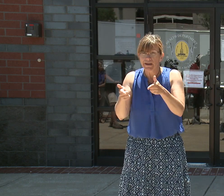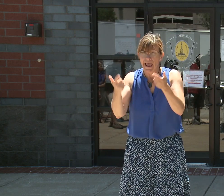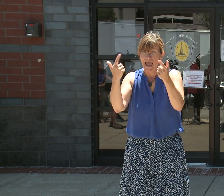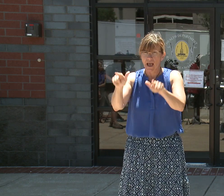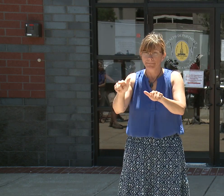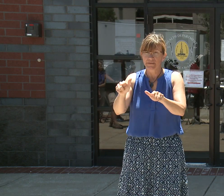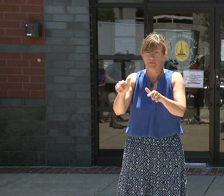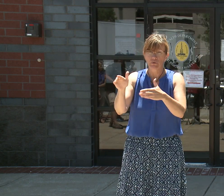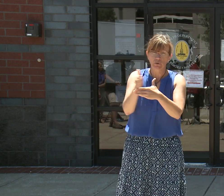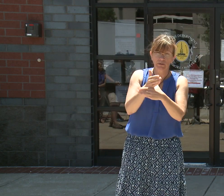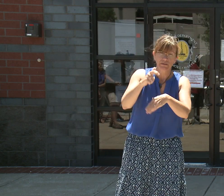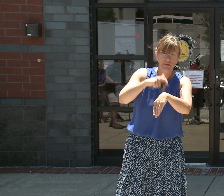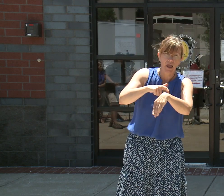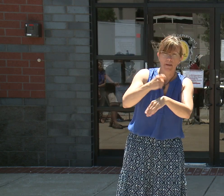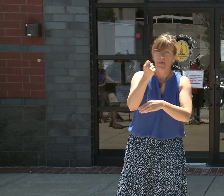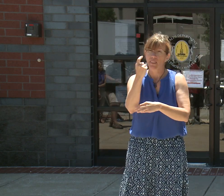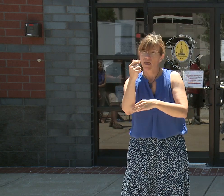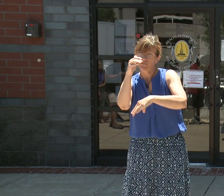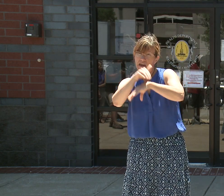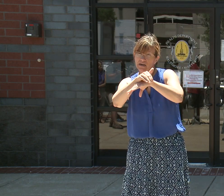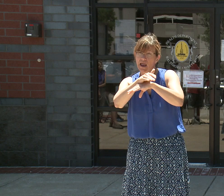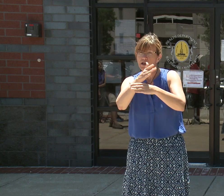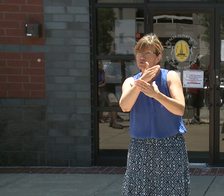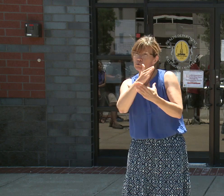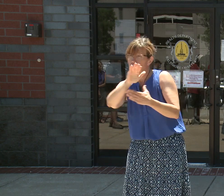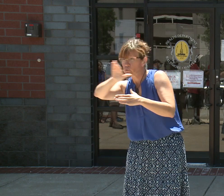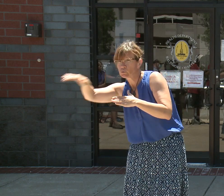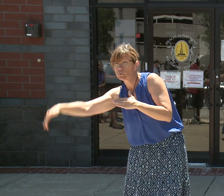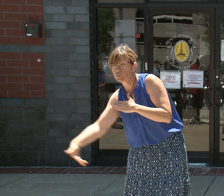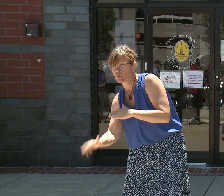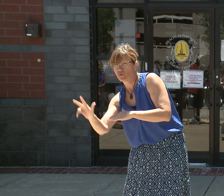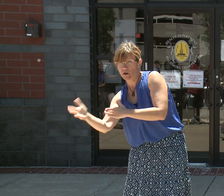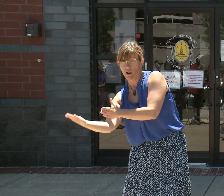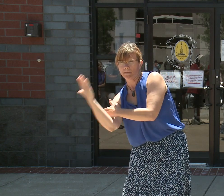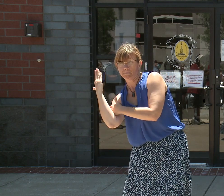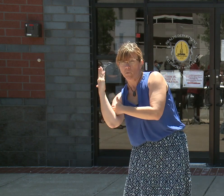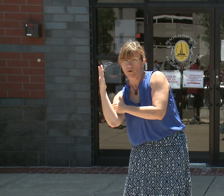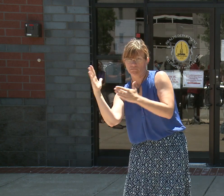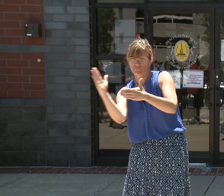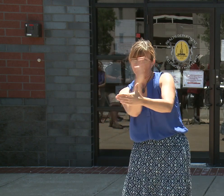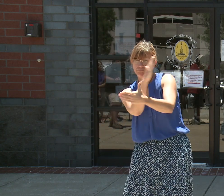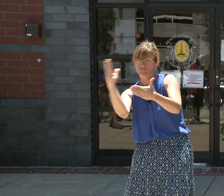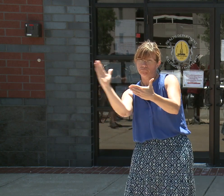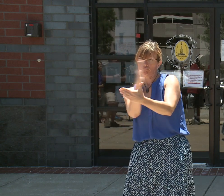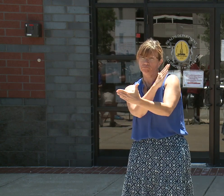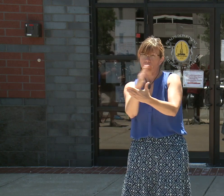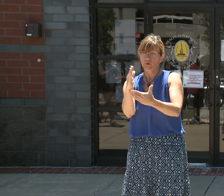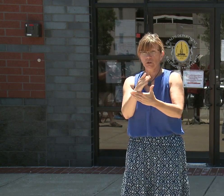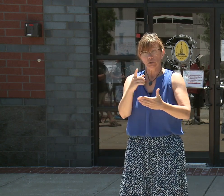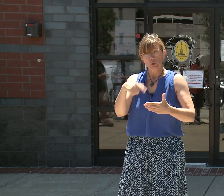the deployment plan that the department has, regardless of the neighborhood? Are we seeing more patrols out there?